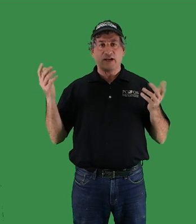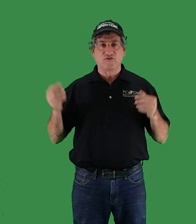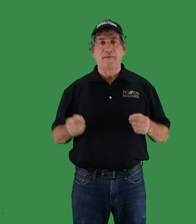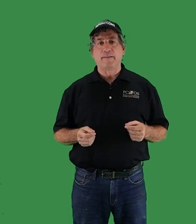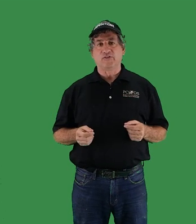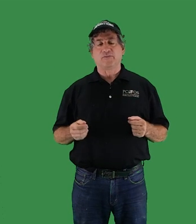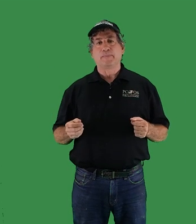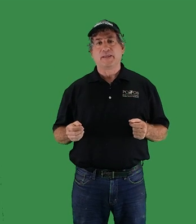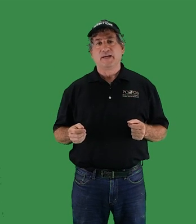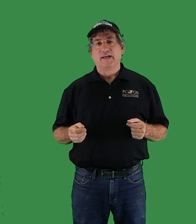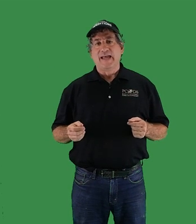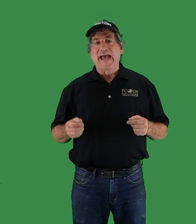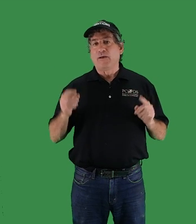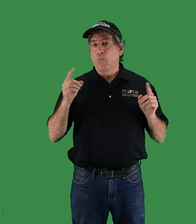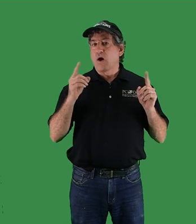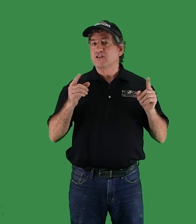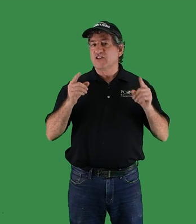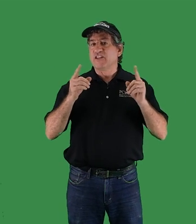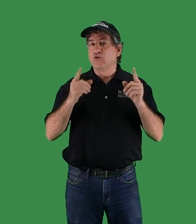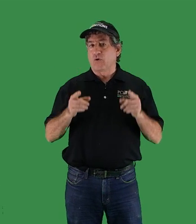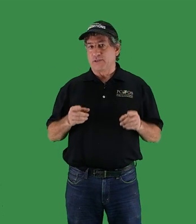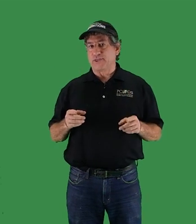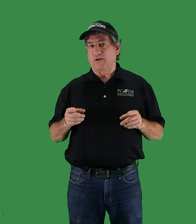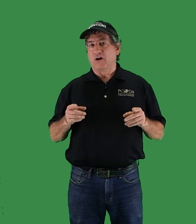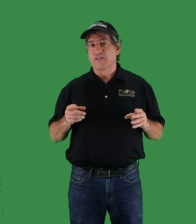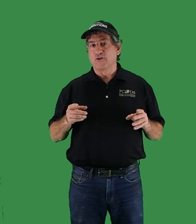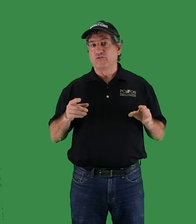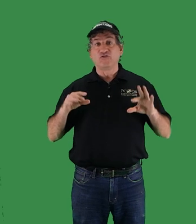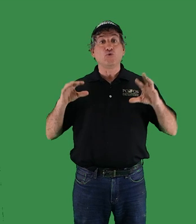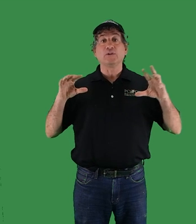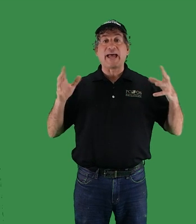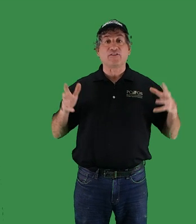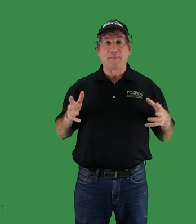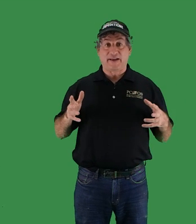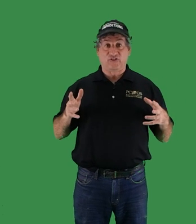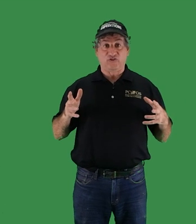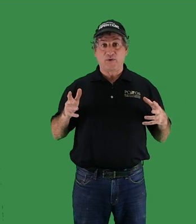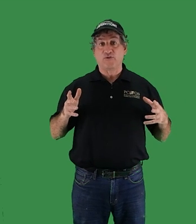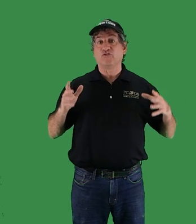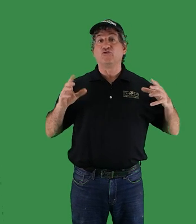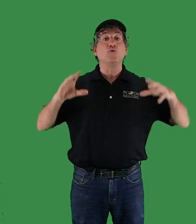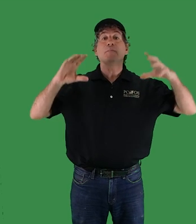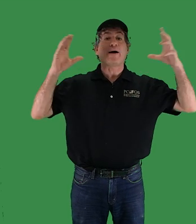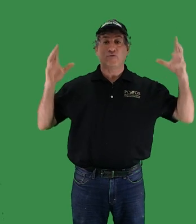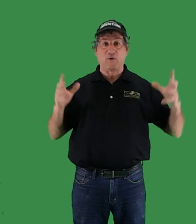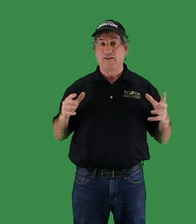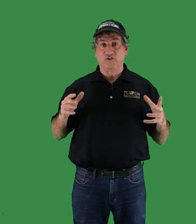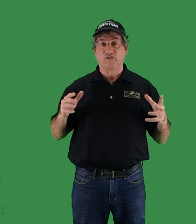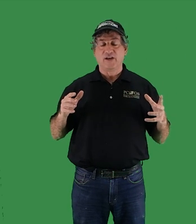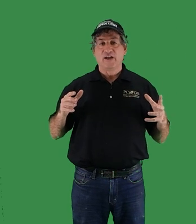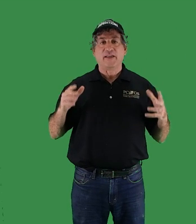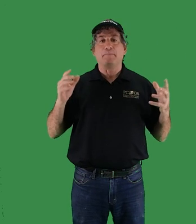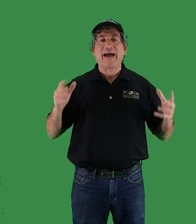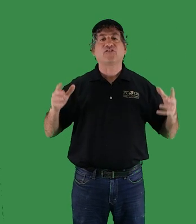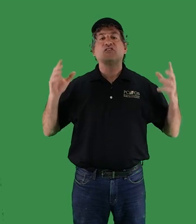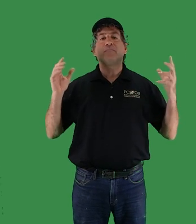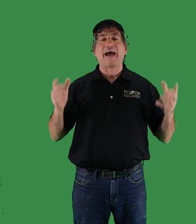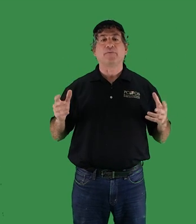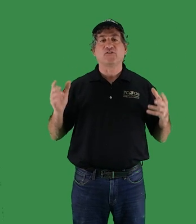Age of Mammoths. And it was in the north on those new landmasses with those new mountain ranges that massive mammals